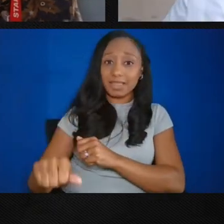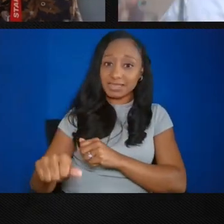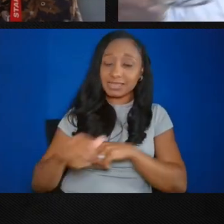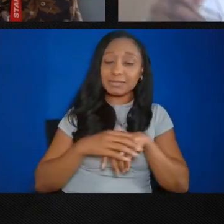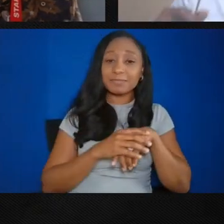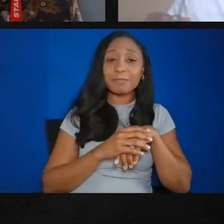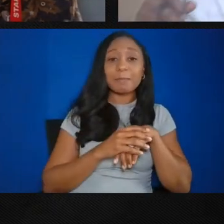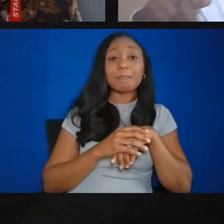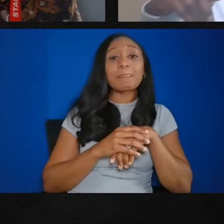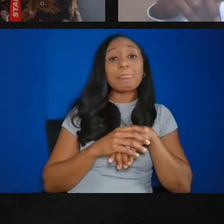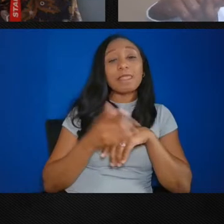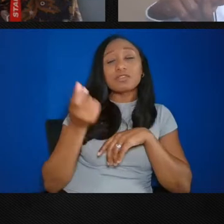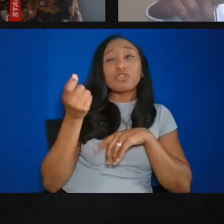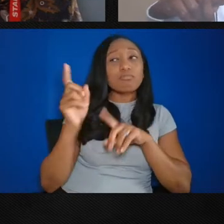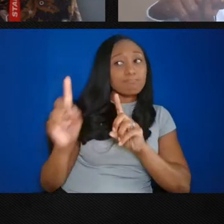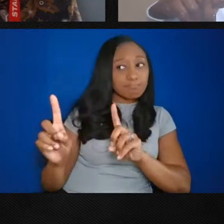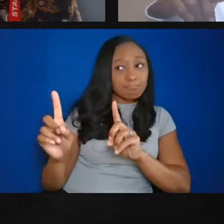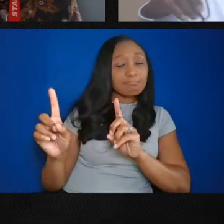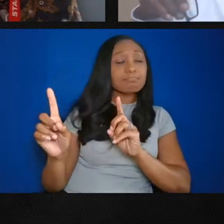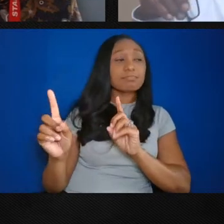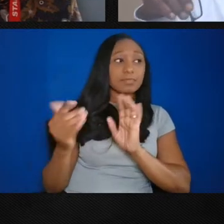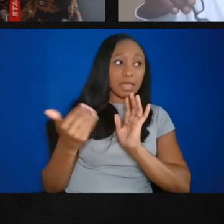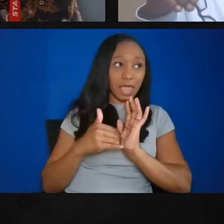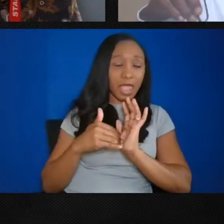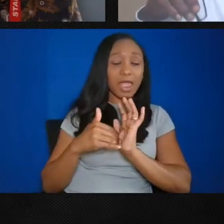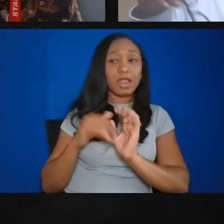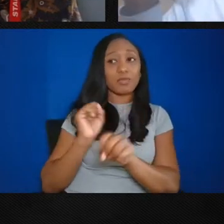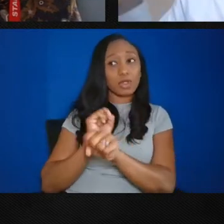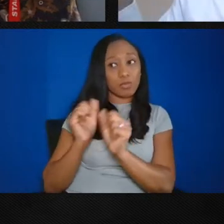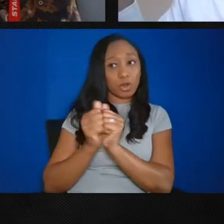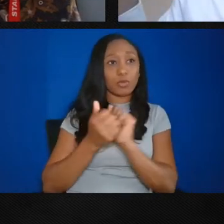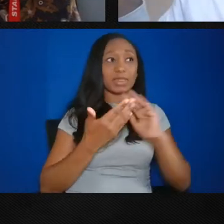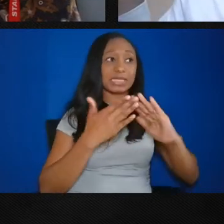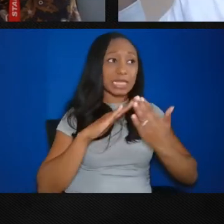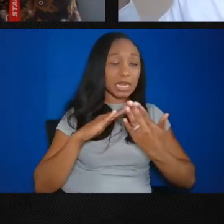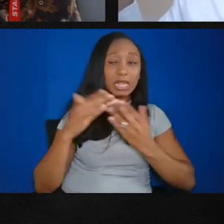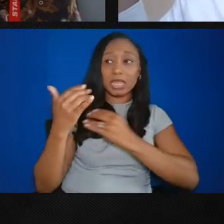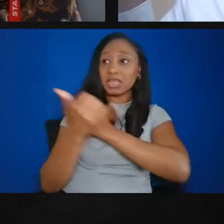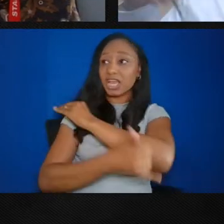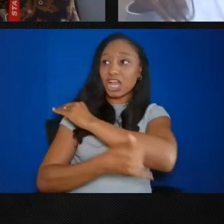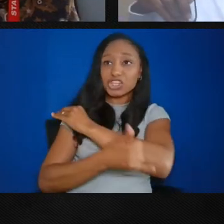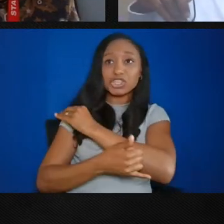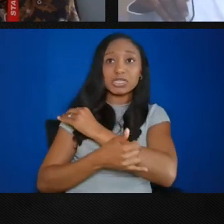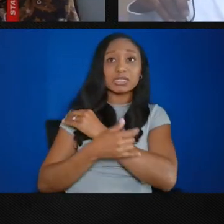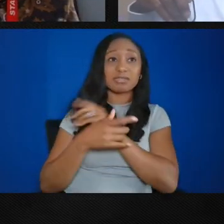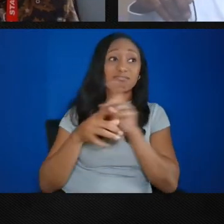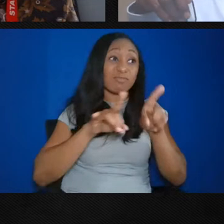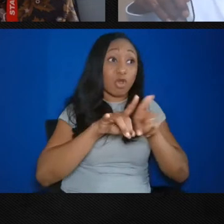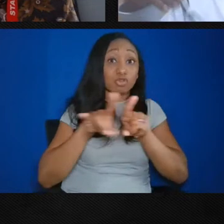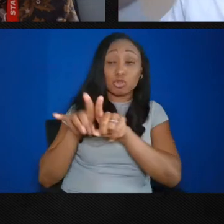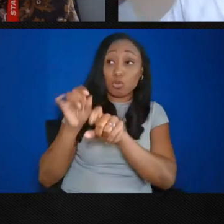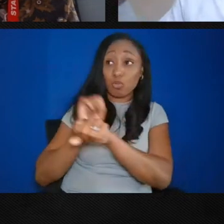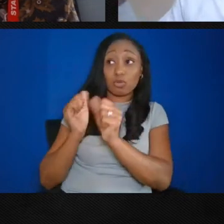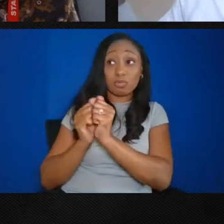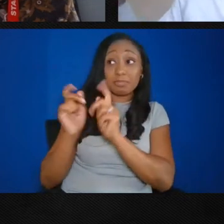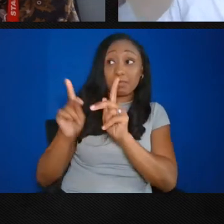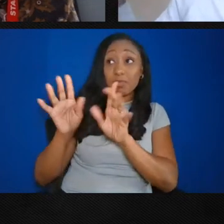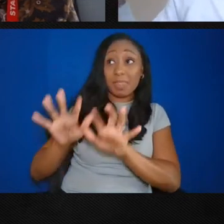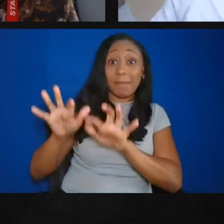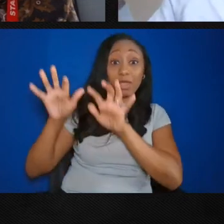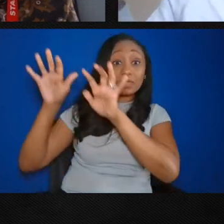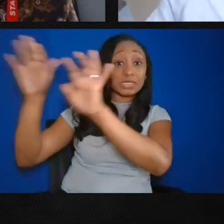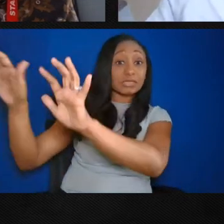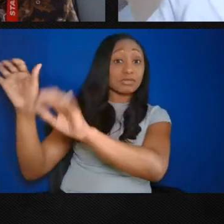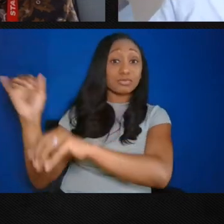So again, we work in the city, in the country, in the mountains. Again, the Chesapeake